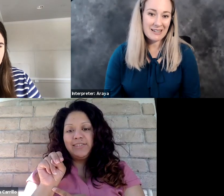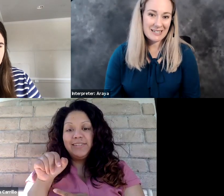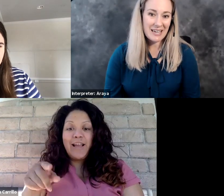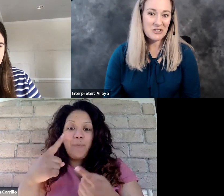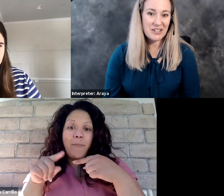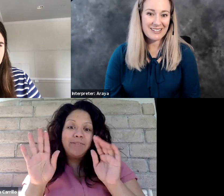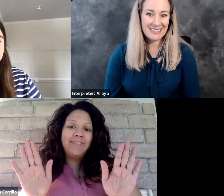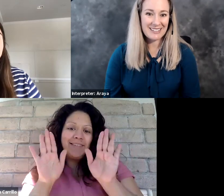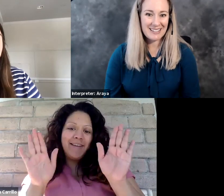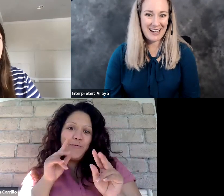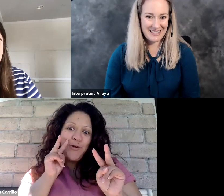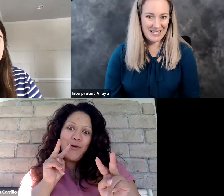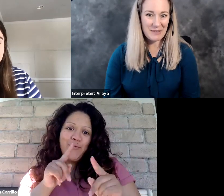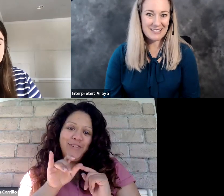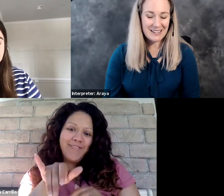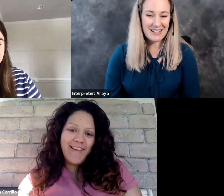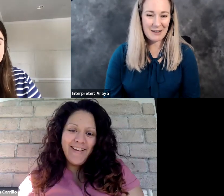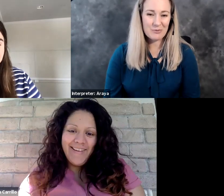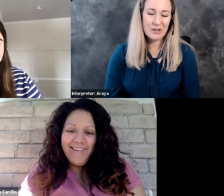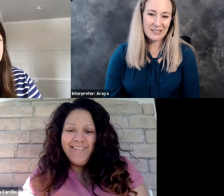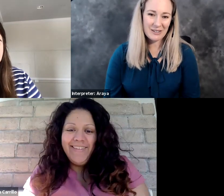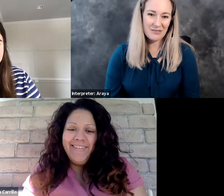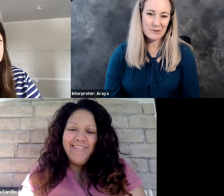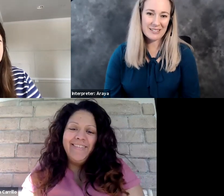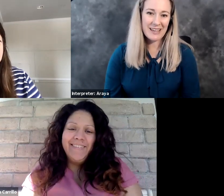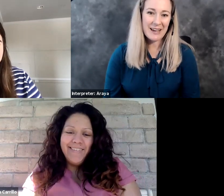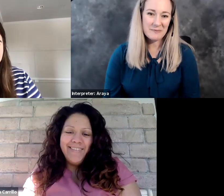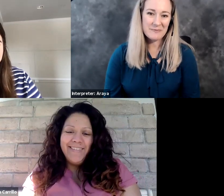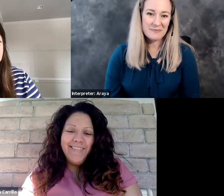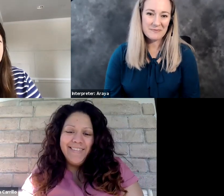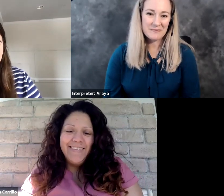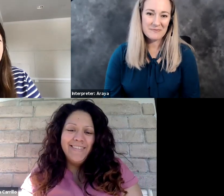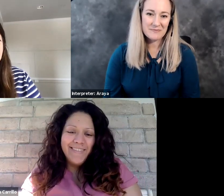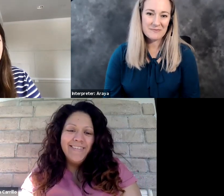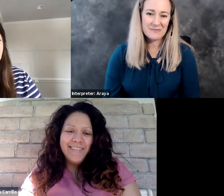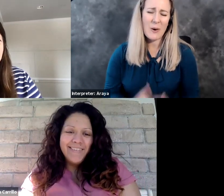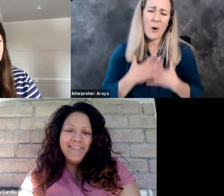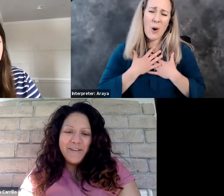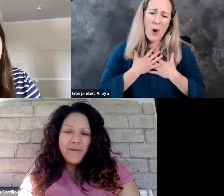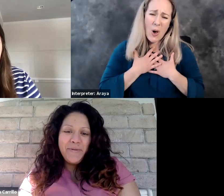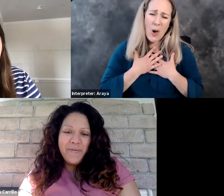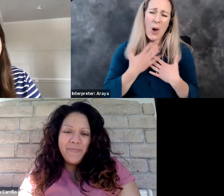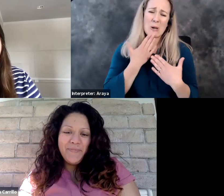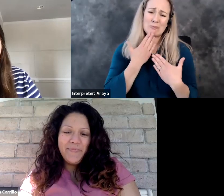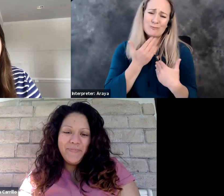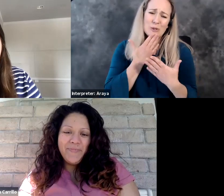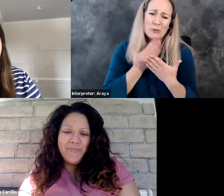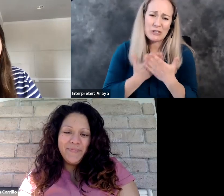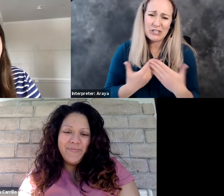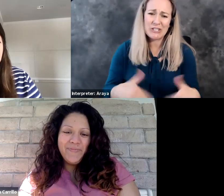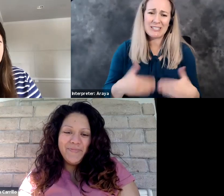uh, dedication, uh, this coming Sunday. I'm really looking forward to that. Oh, so good. Yeah.